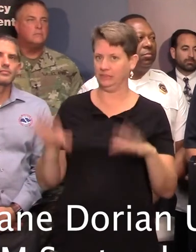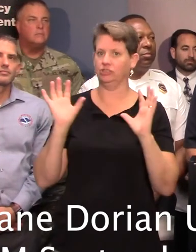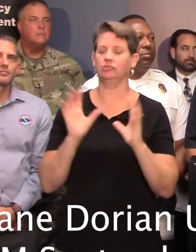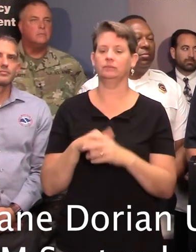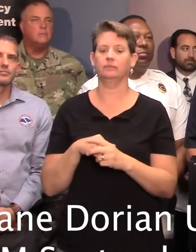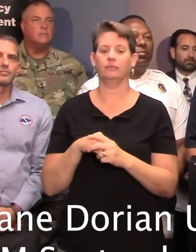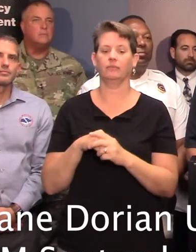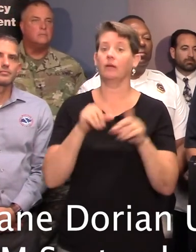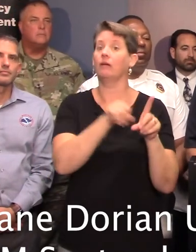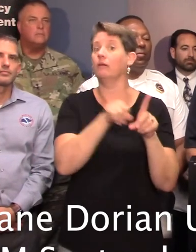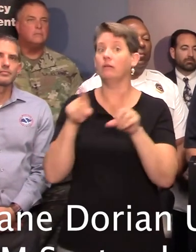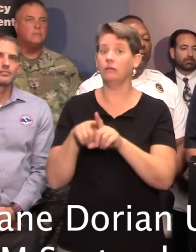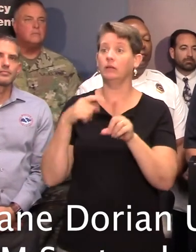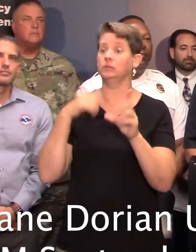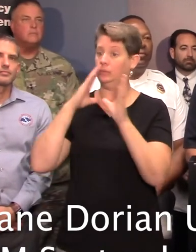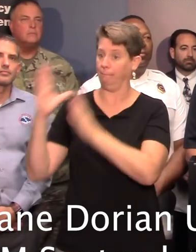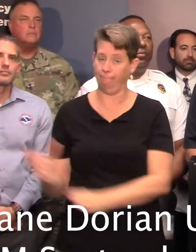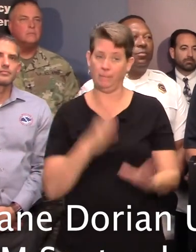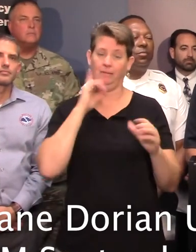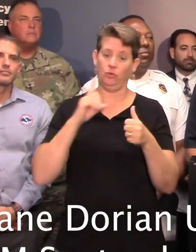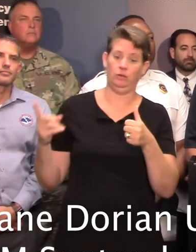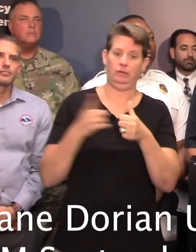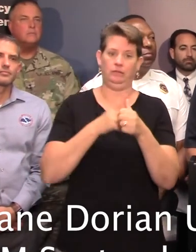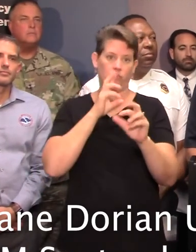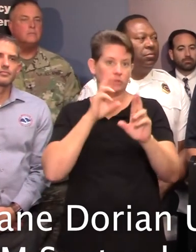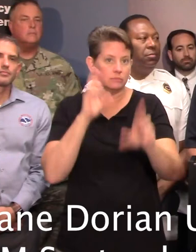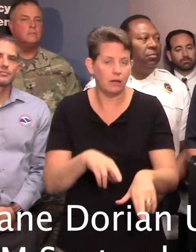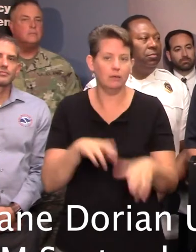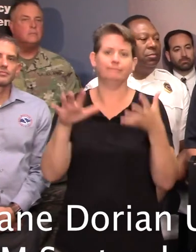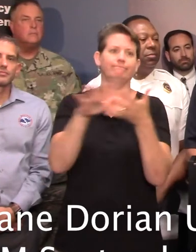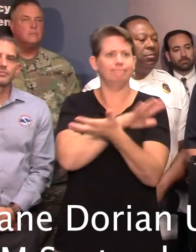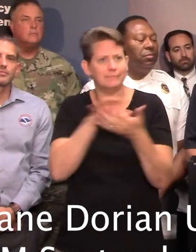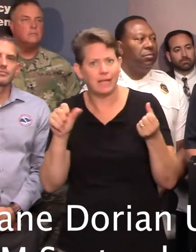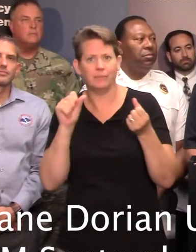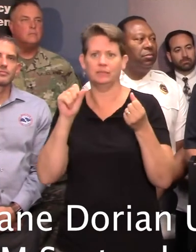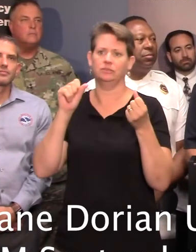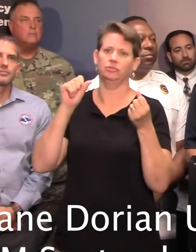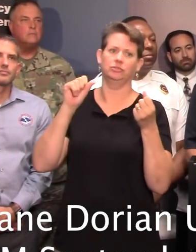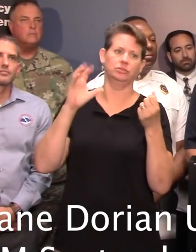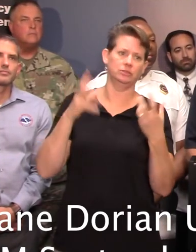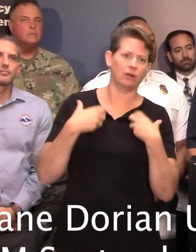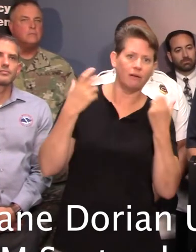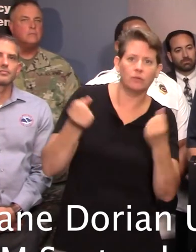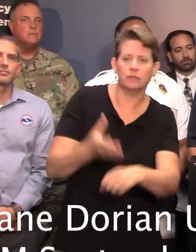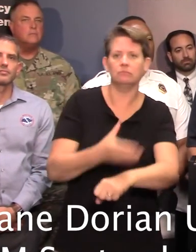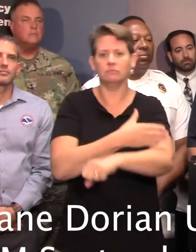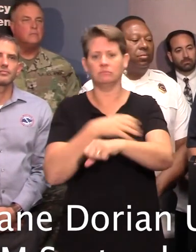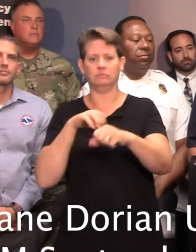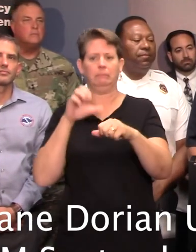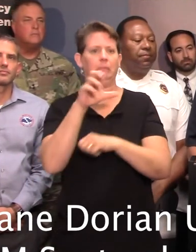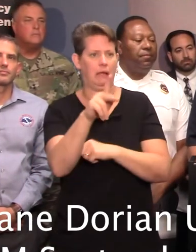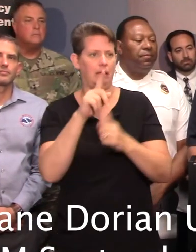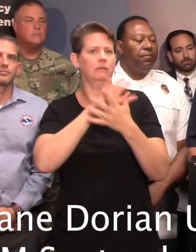same time, we're also planning for initial response, damage assessment, re-entry, and recovery, which will take place in the